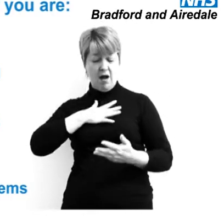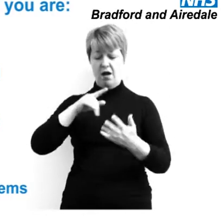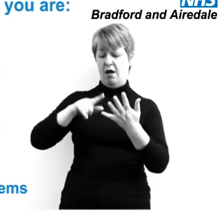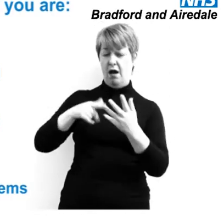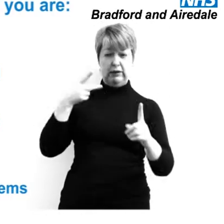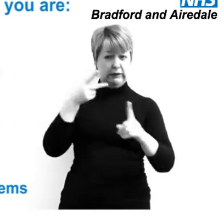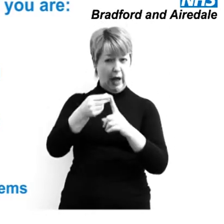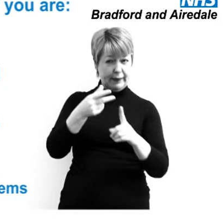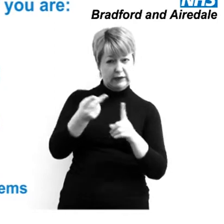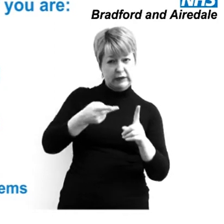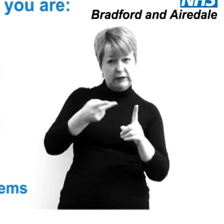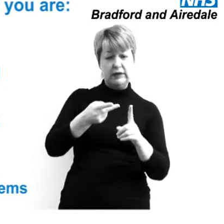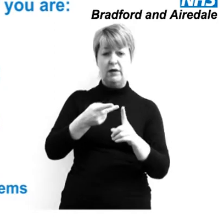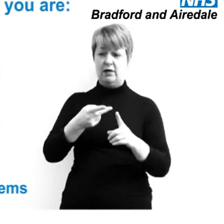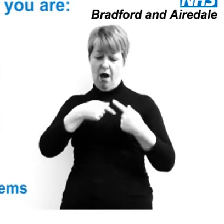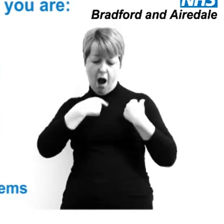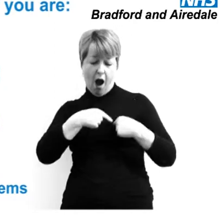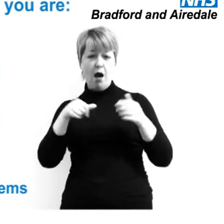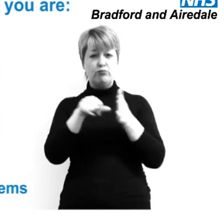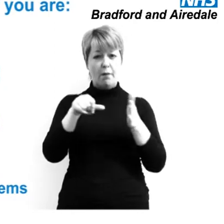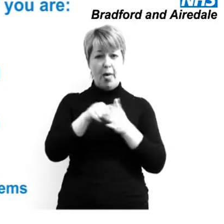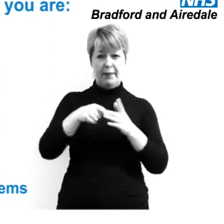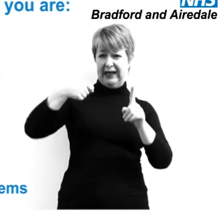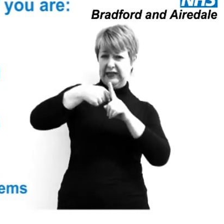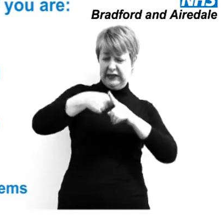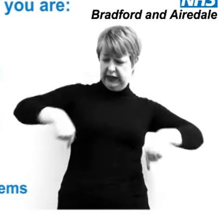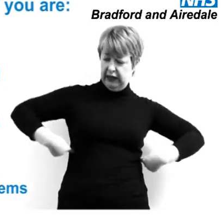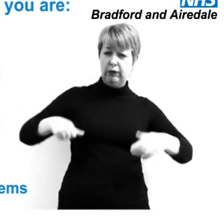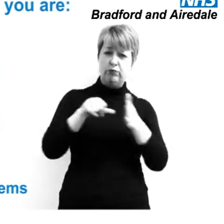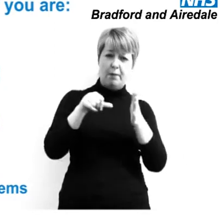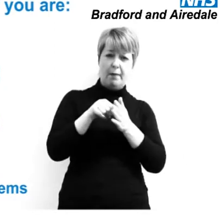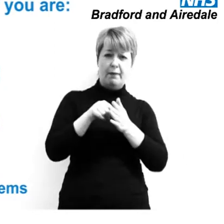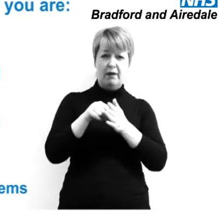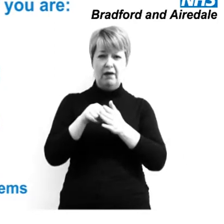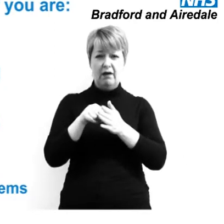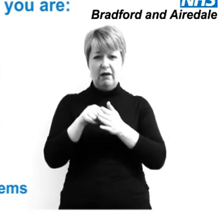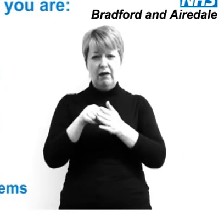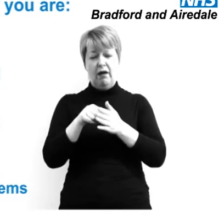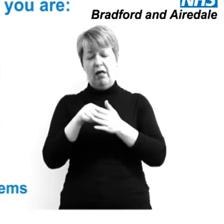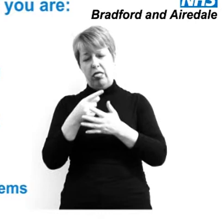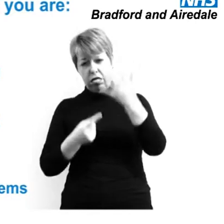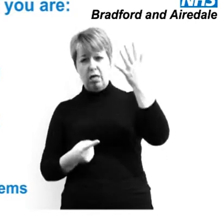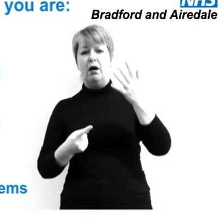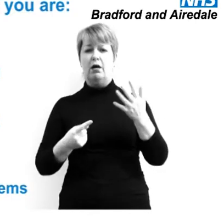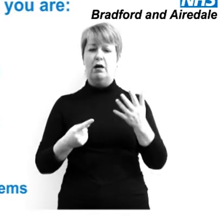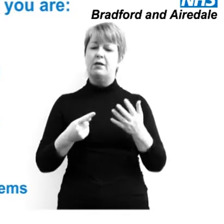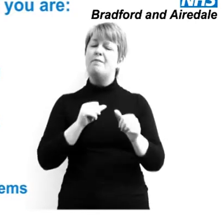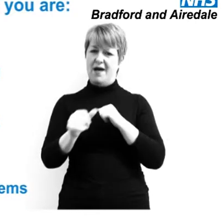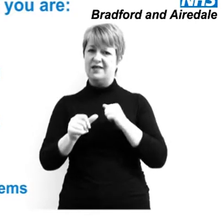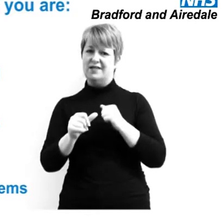age of 65 or have underlying health problems including asthma, diabetes